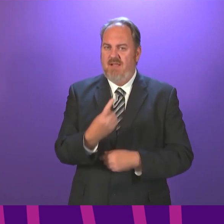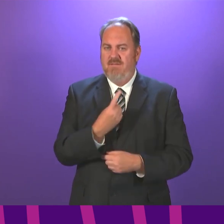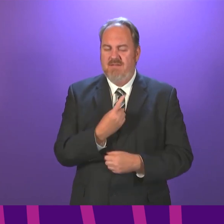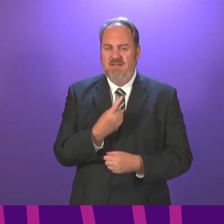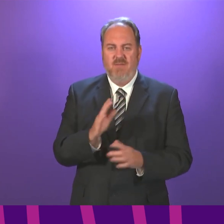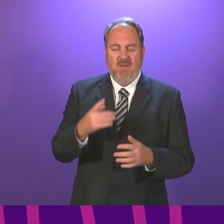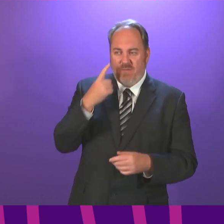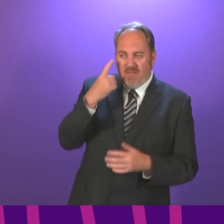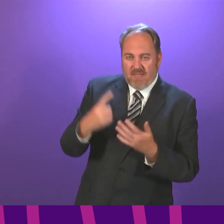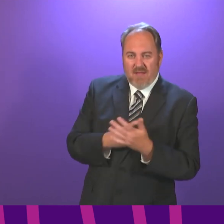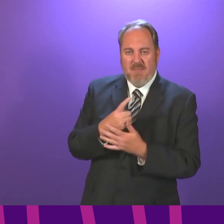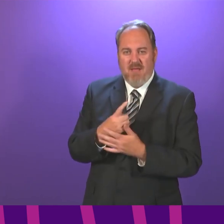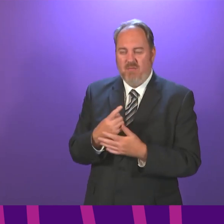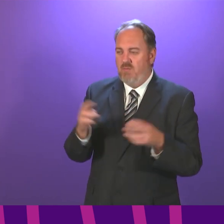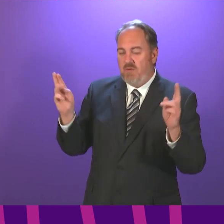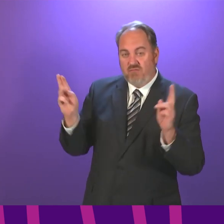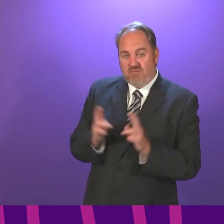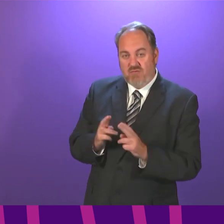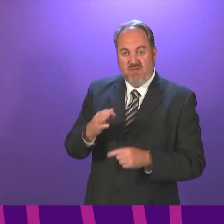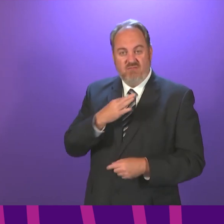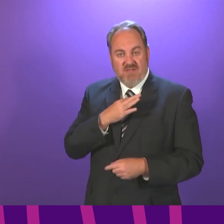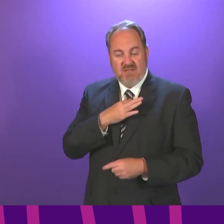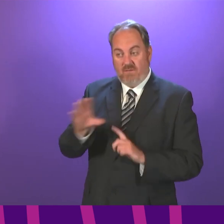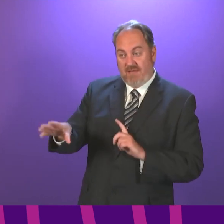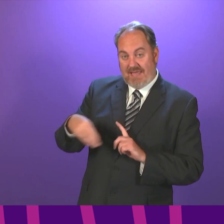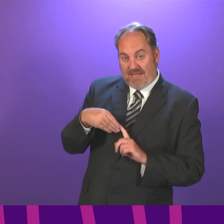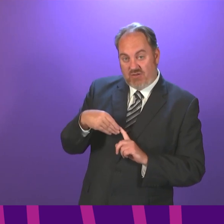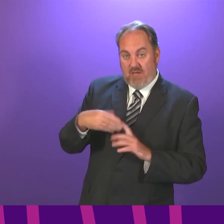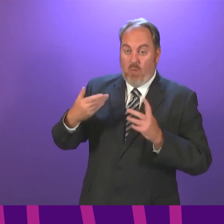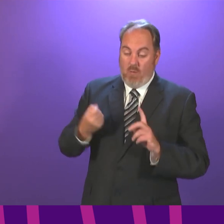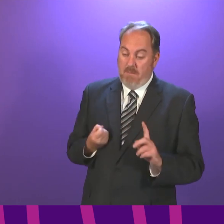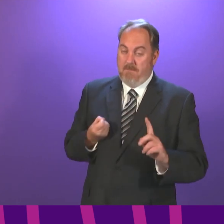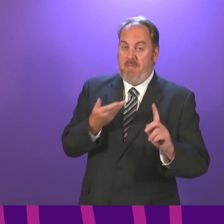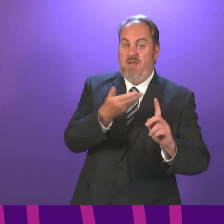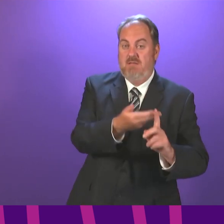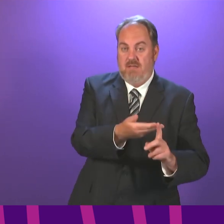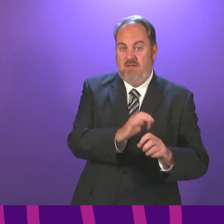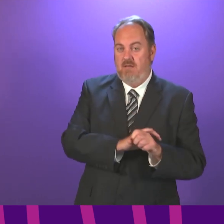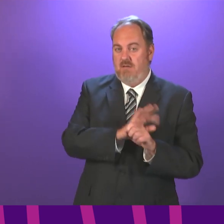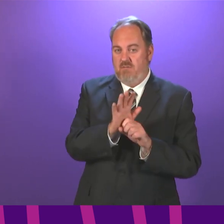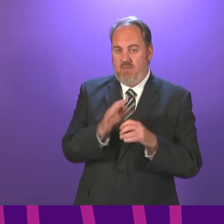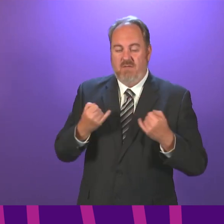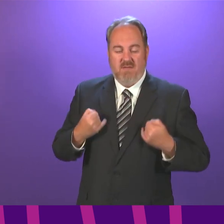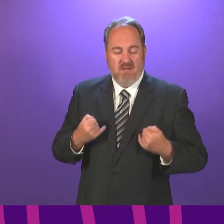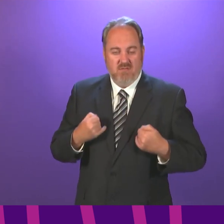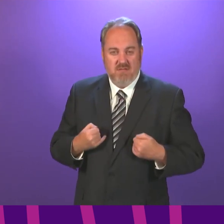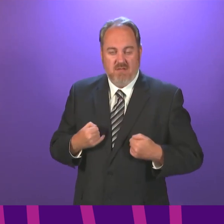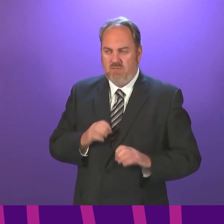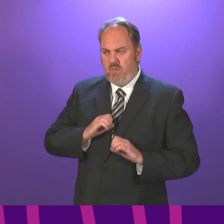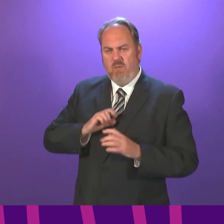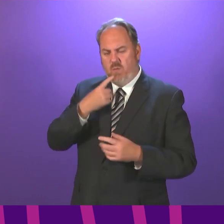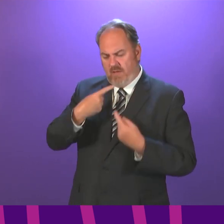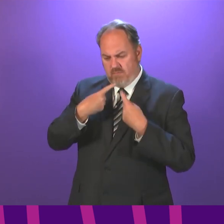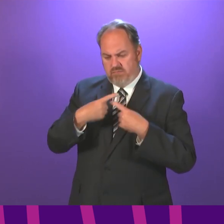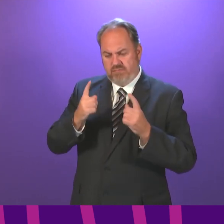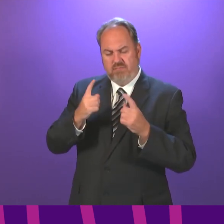approach and to try to operate in a way that reduces the risk. So, we will issue guidance. That is the first thing that we will